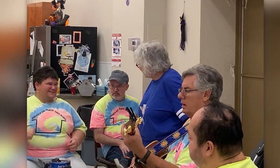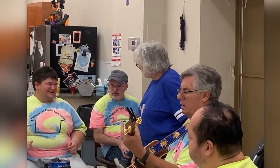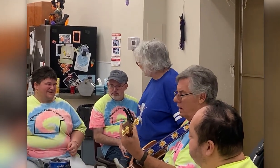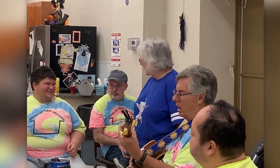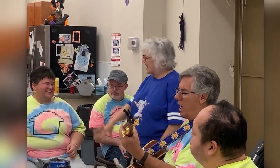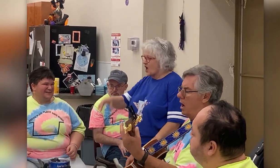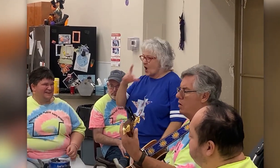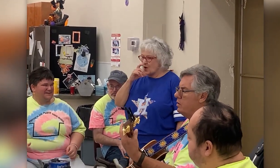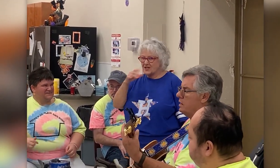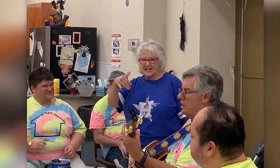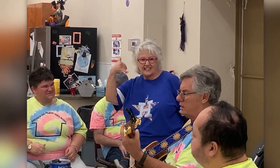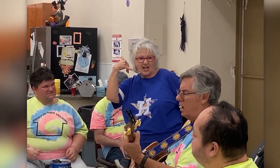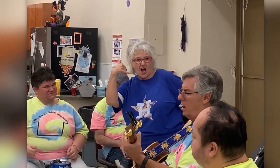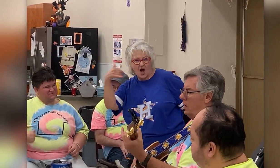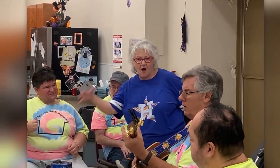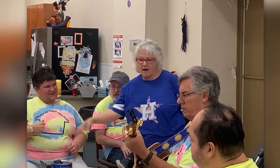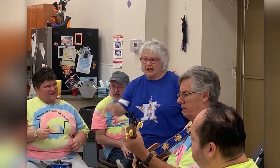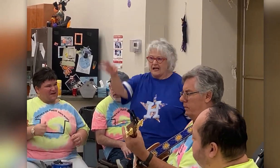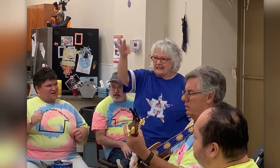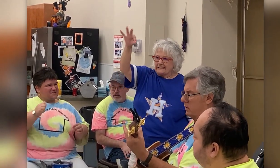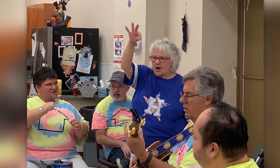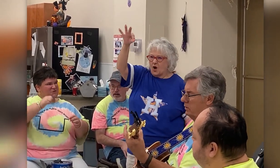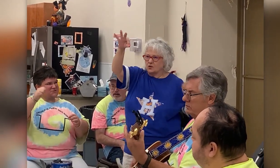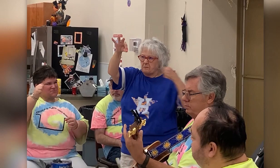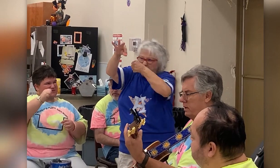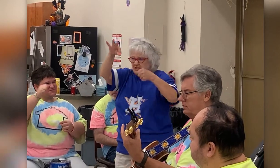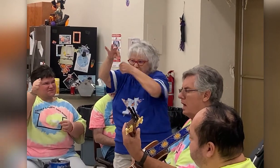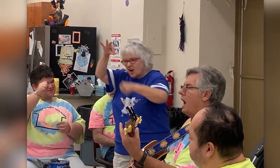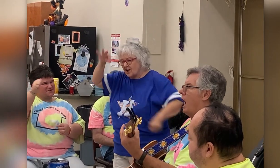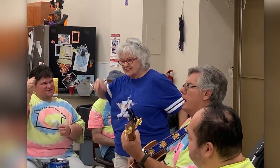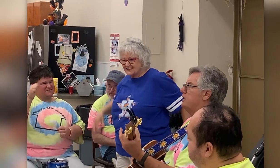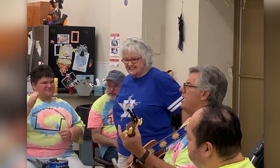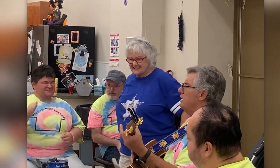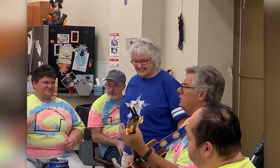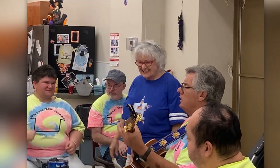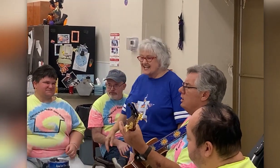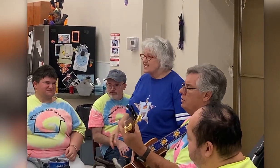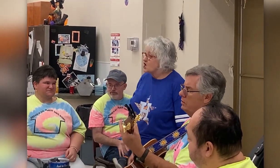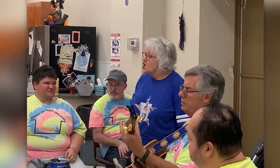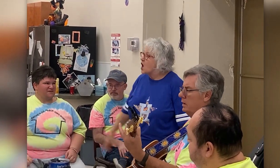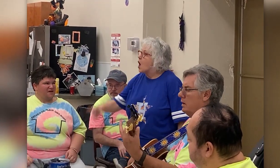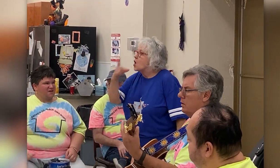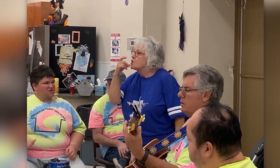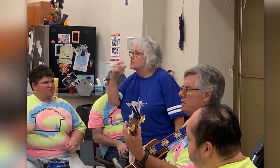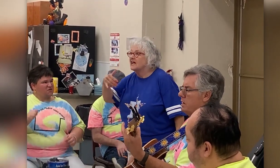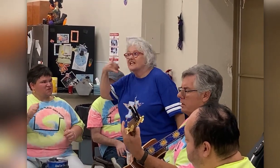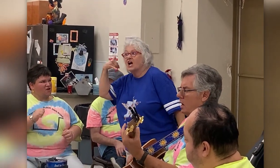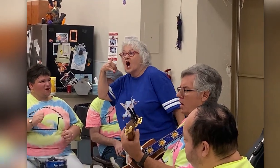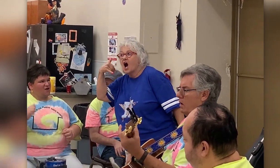Who are going to call? Goal's Busters! Goal's you going to call?